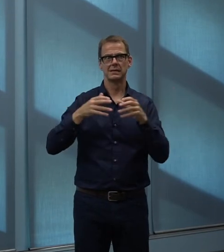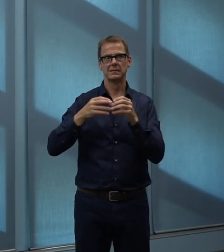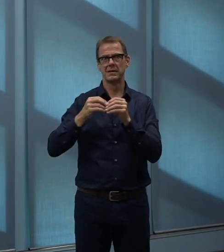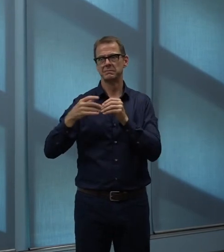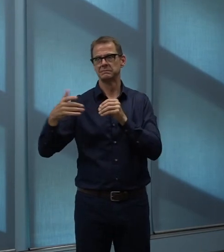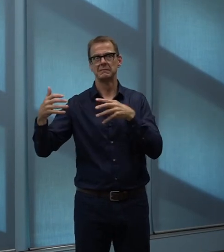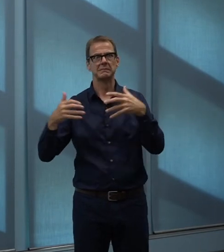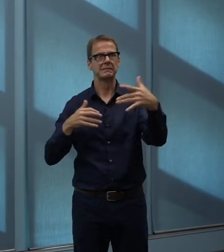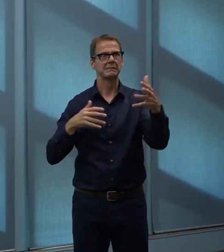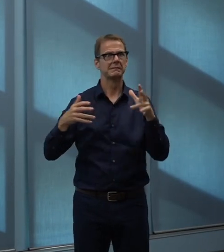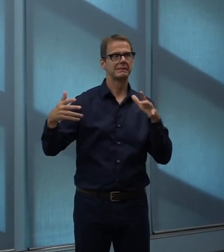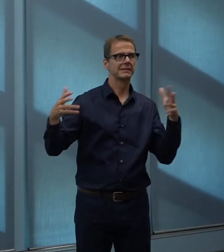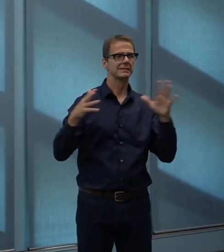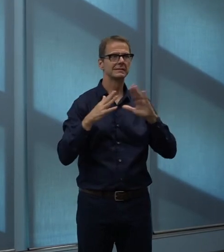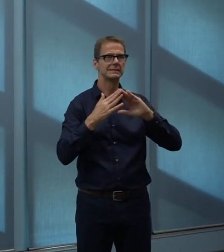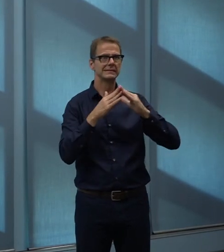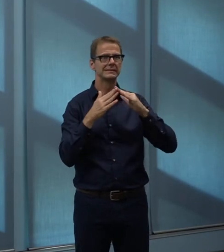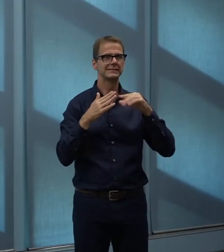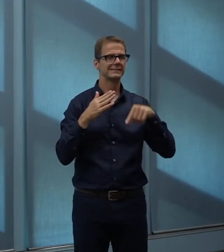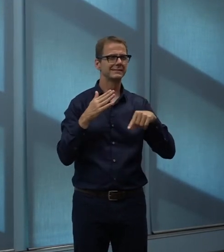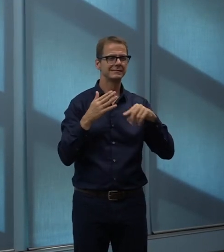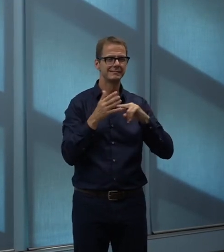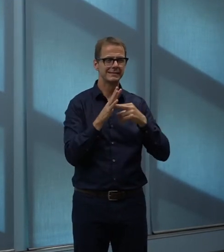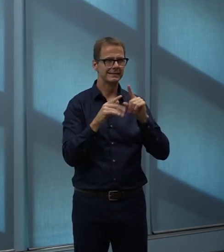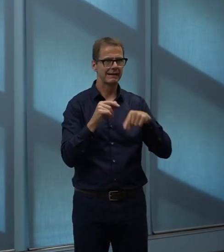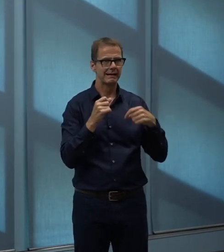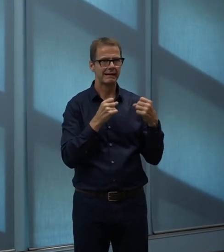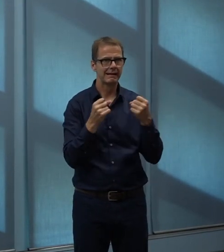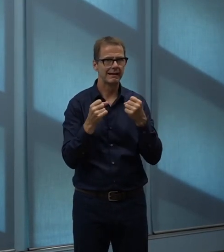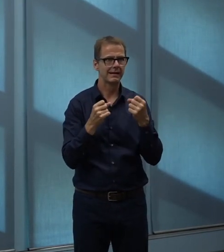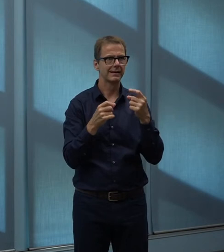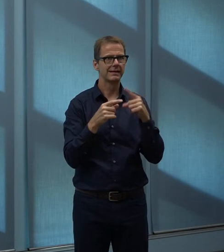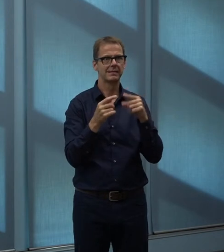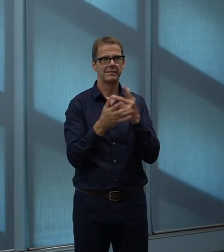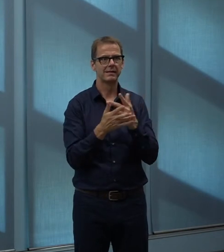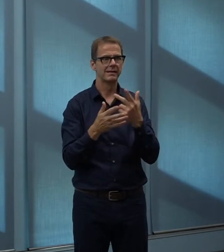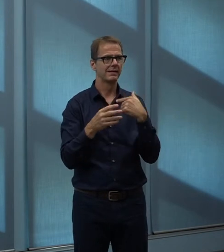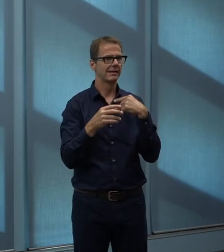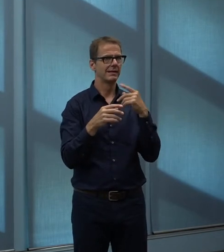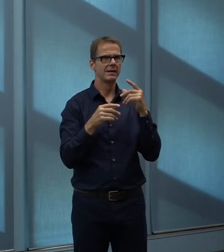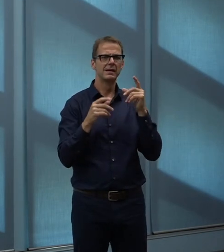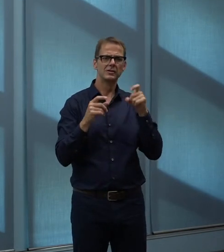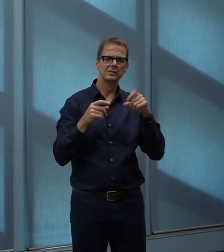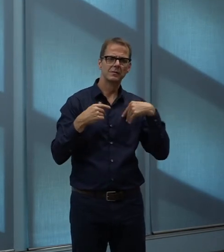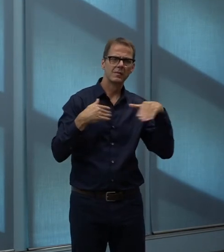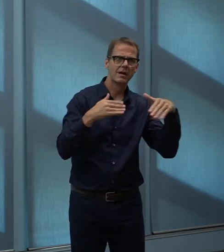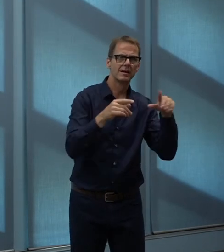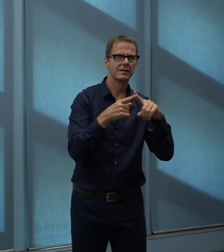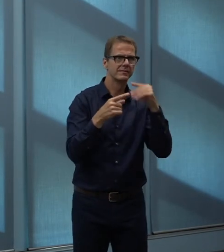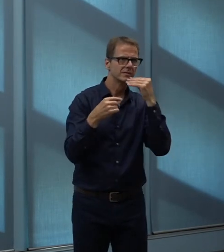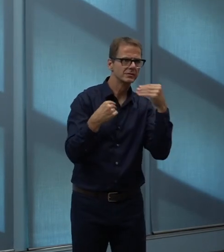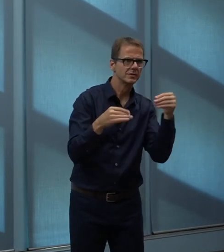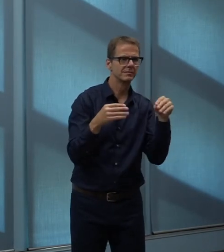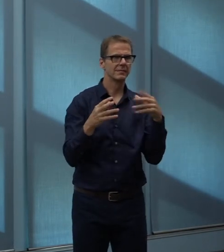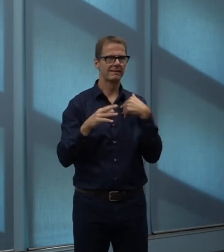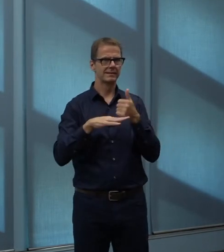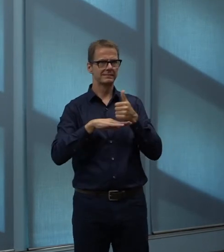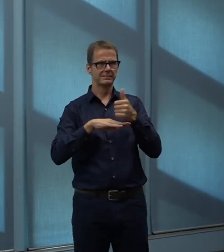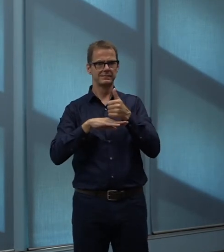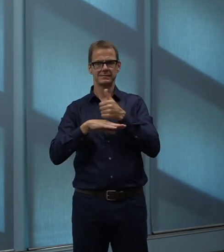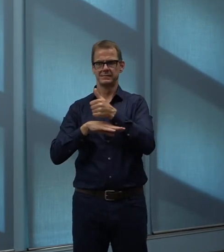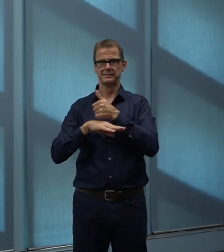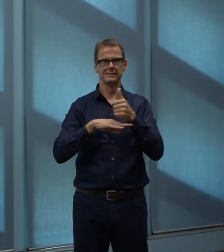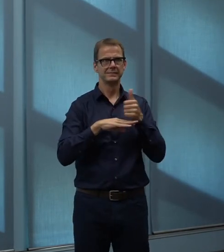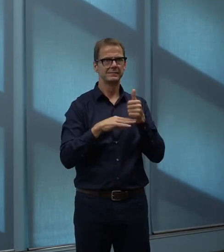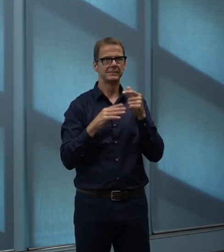communities, which has been our strategic plan for for many years. This is a key implementation step towards that and urbanists know that this is one of the